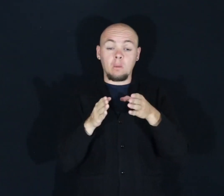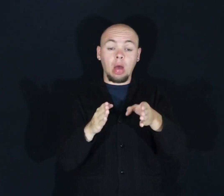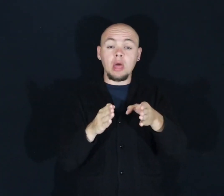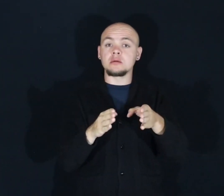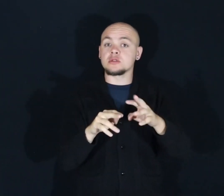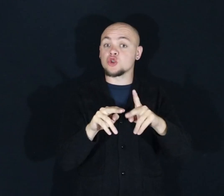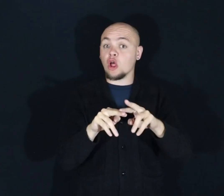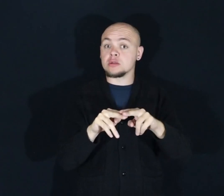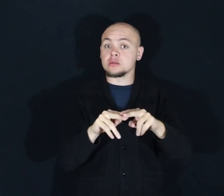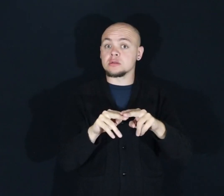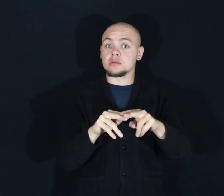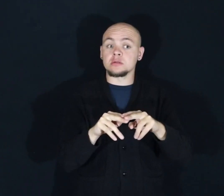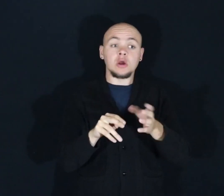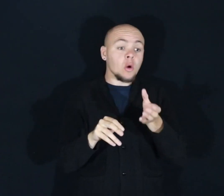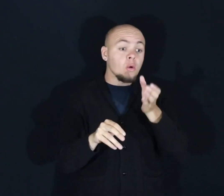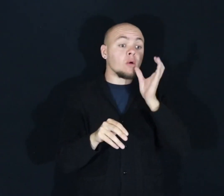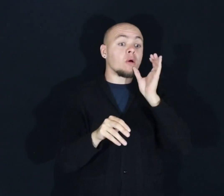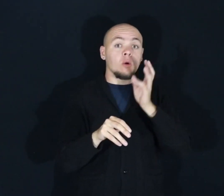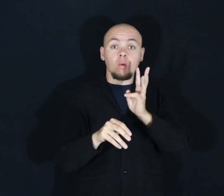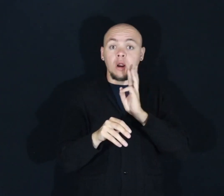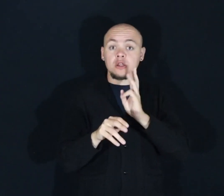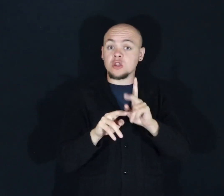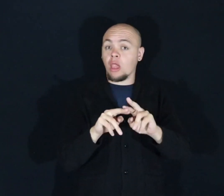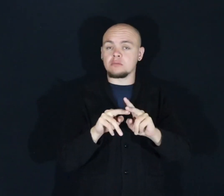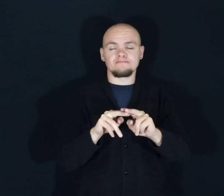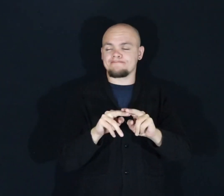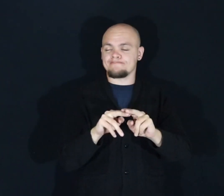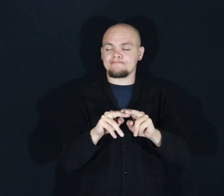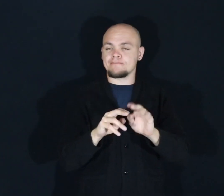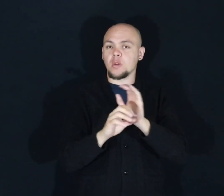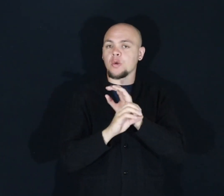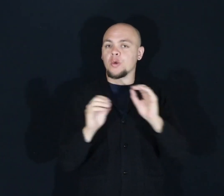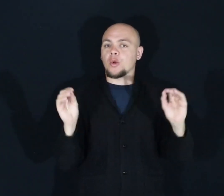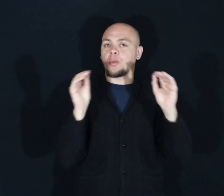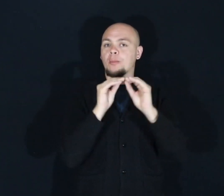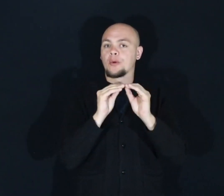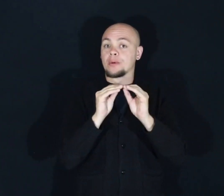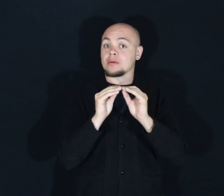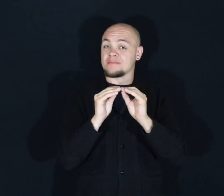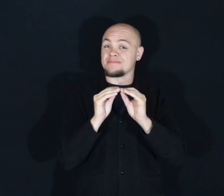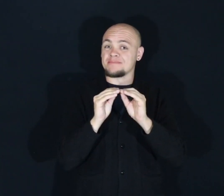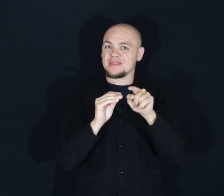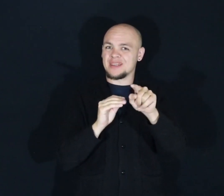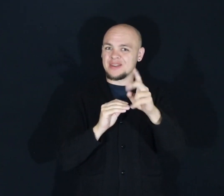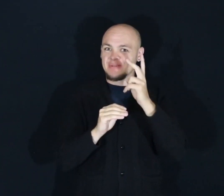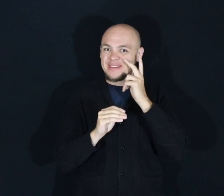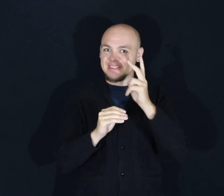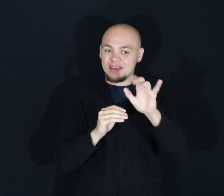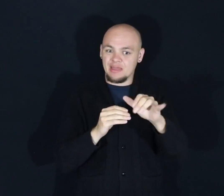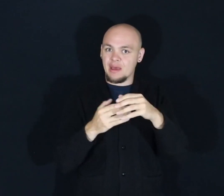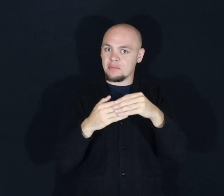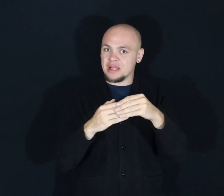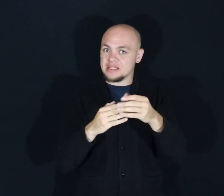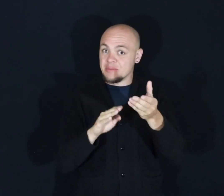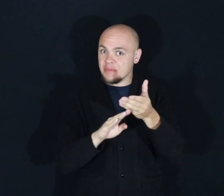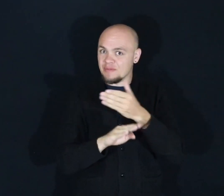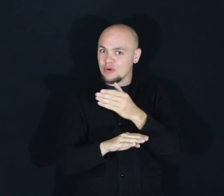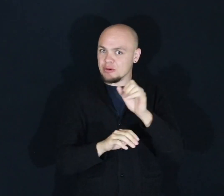no more salty drinking water. And there's a good chance you've seen this plastic before.